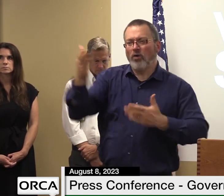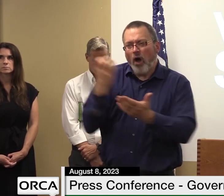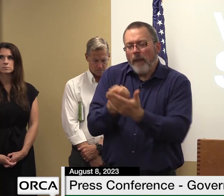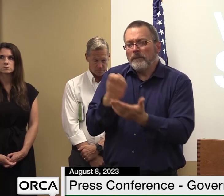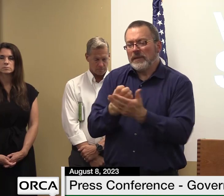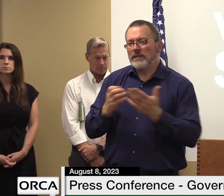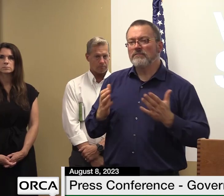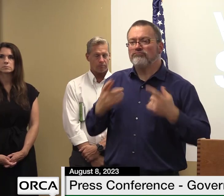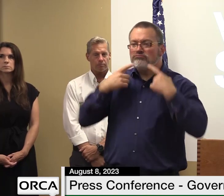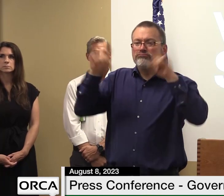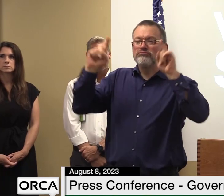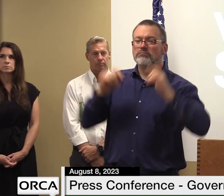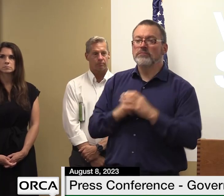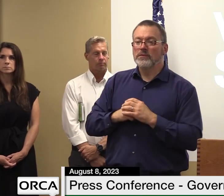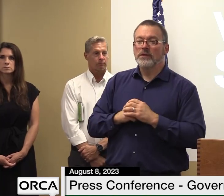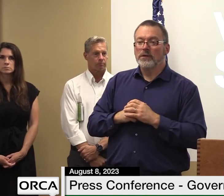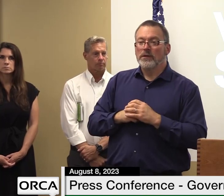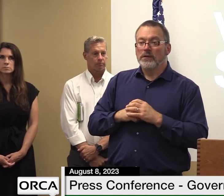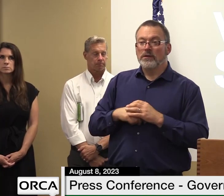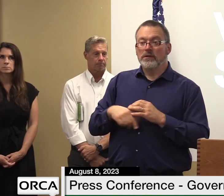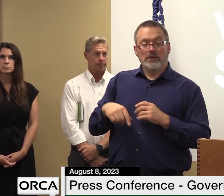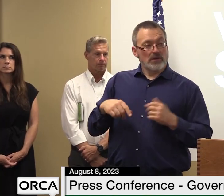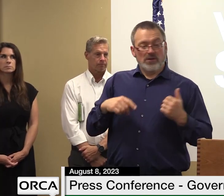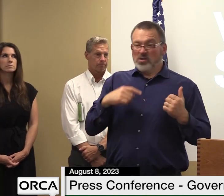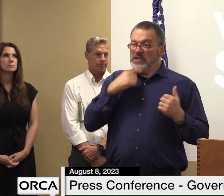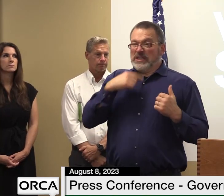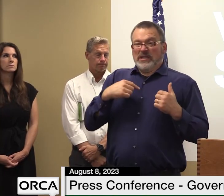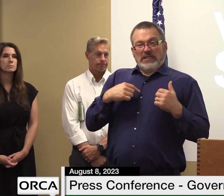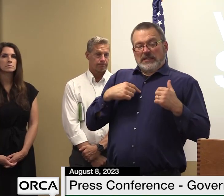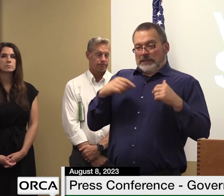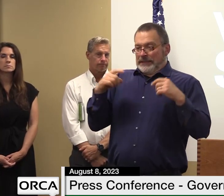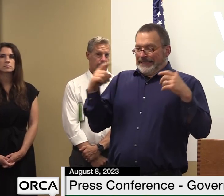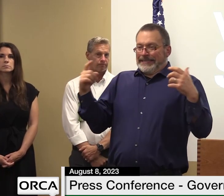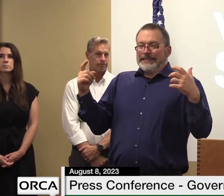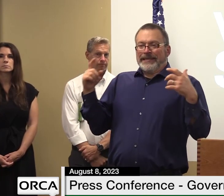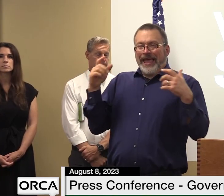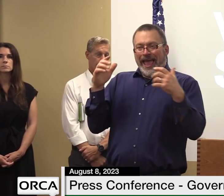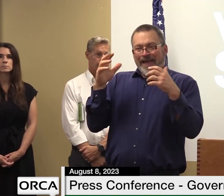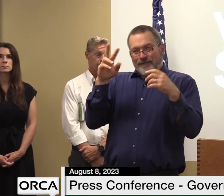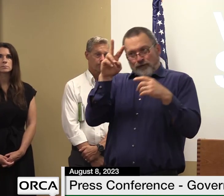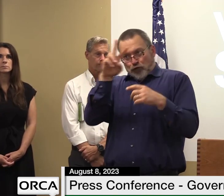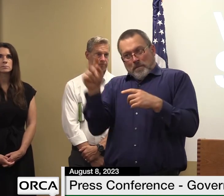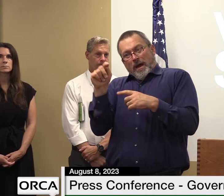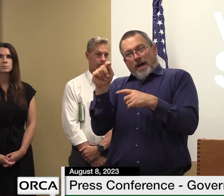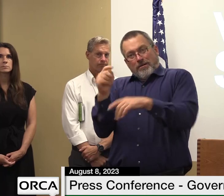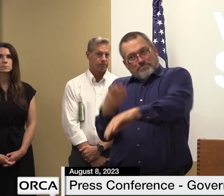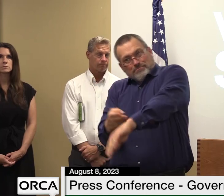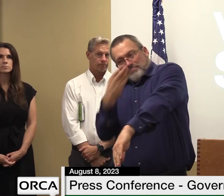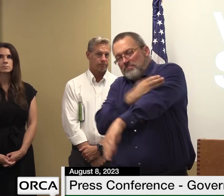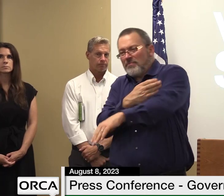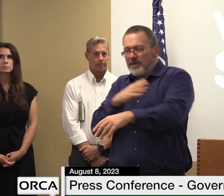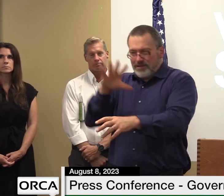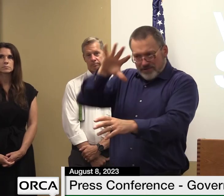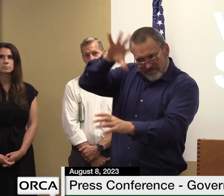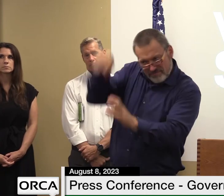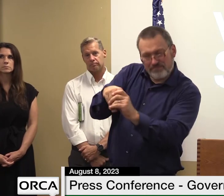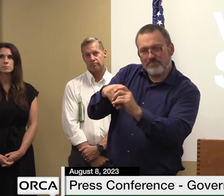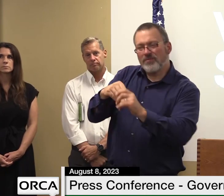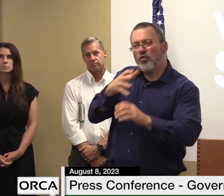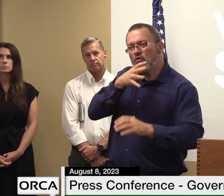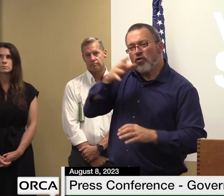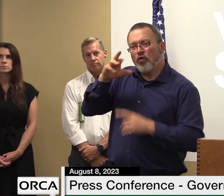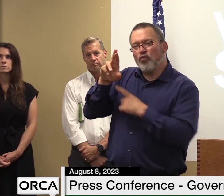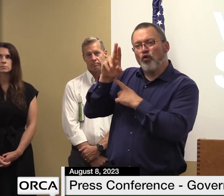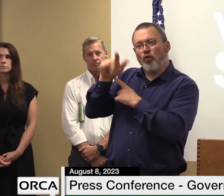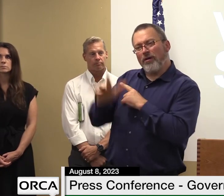of vermont are really integrated with the communities rural communities in particular so you think there's enough to go around for them